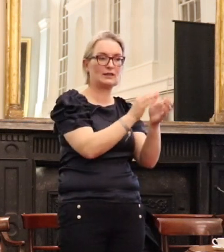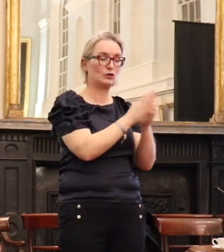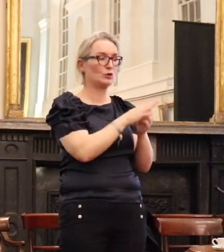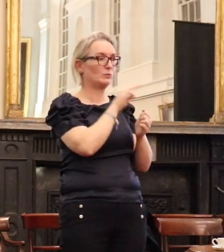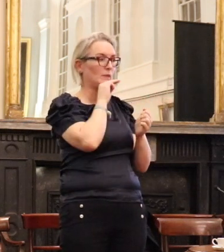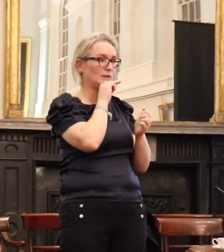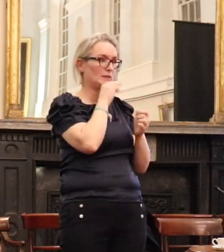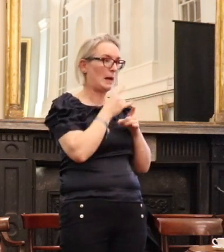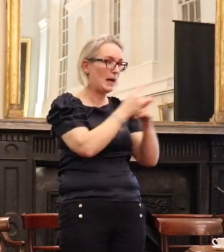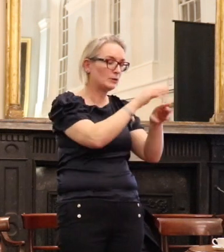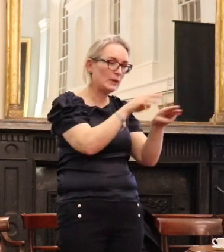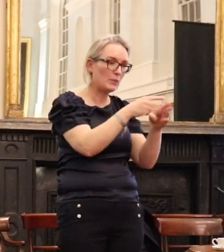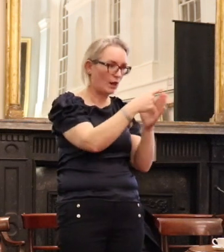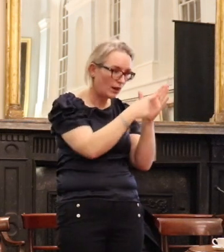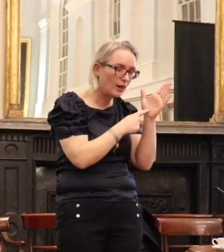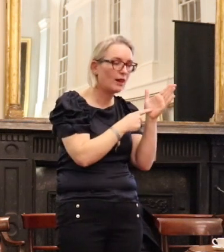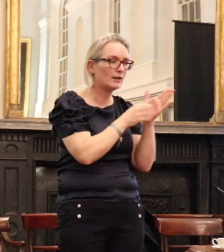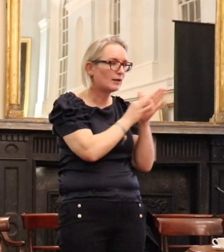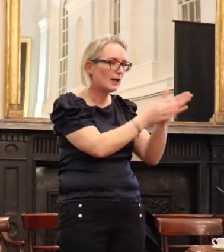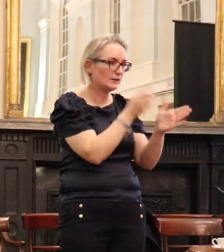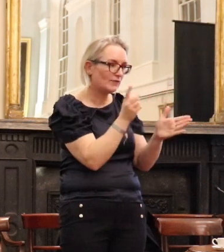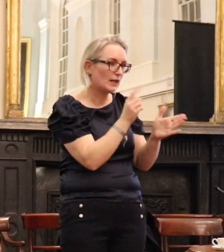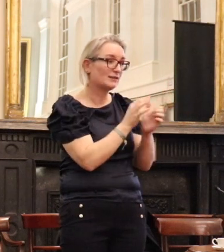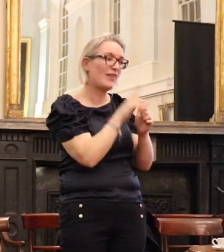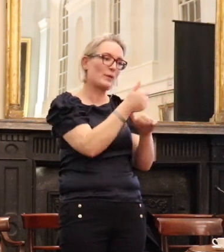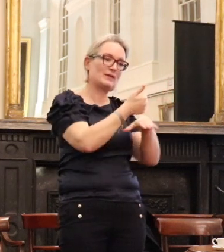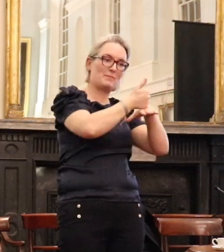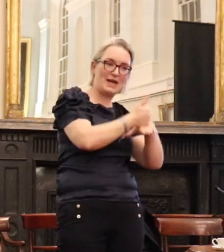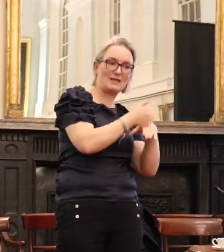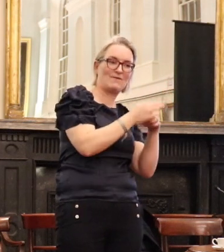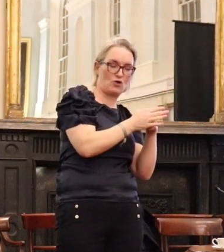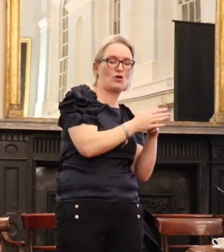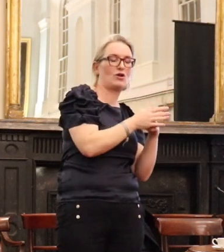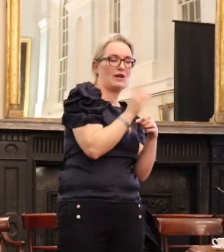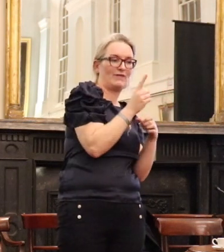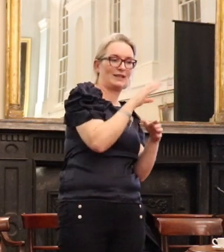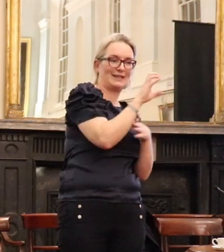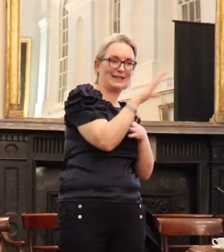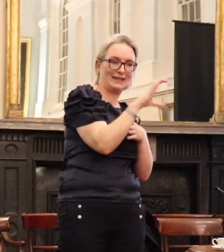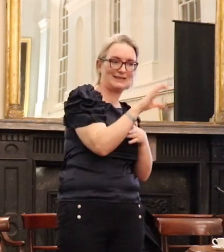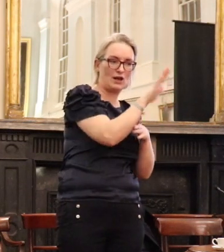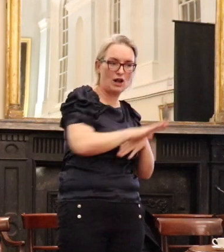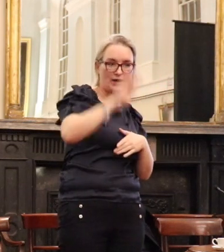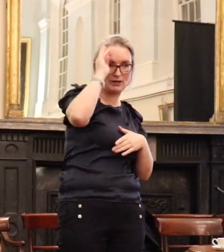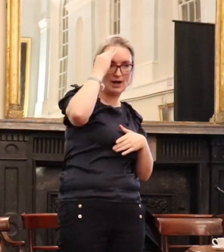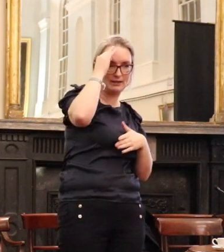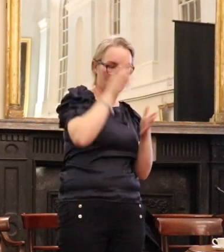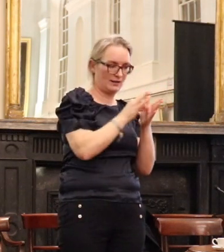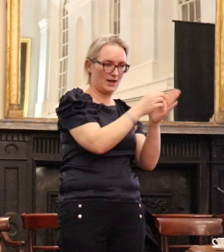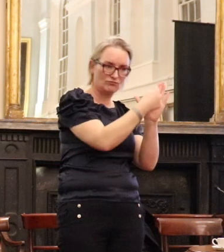to the advice clinics, not only Flann advice clinics, but advice clinics around the country,